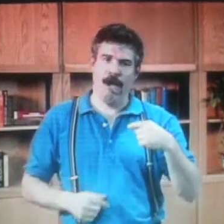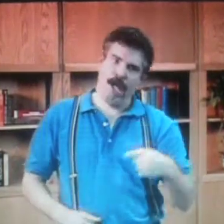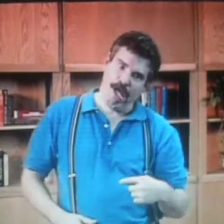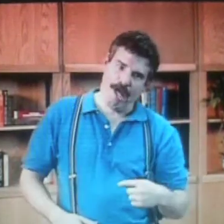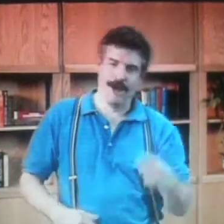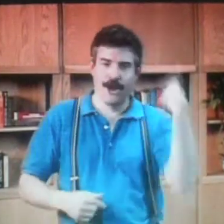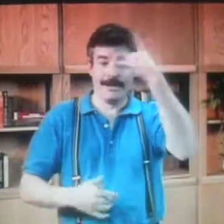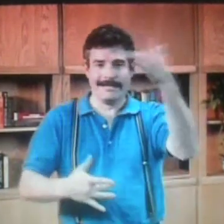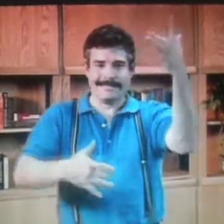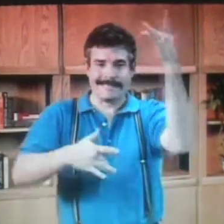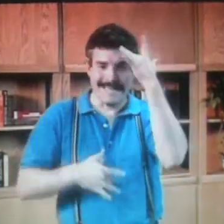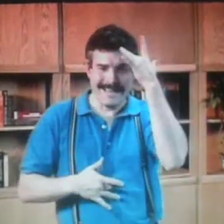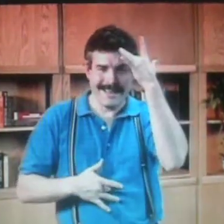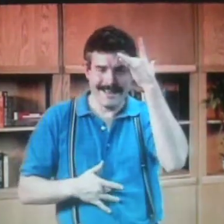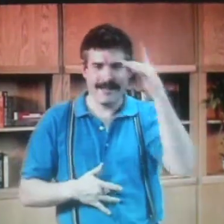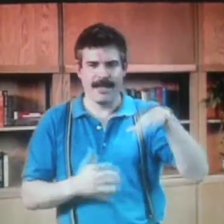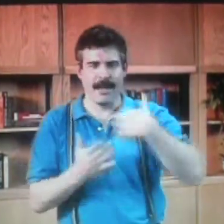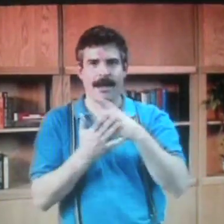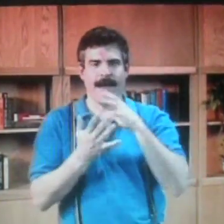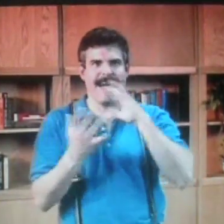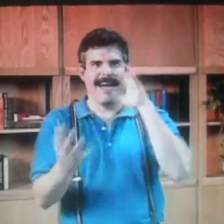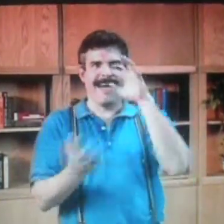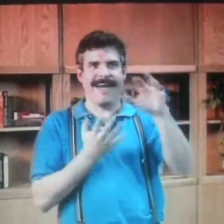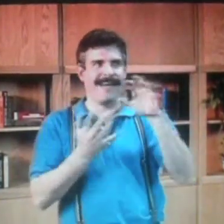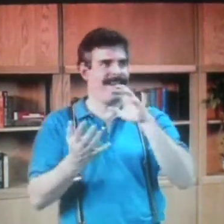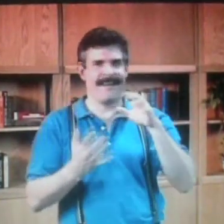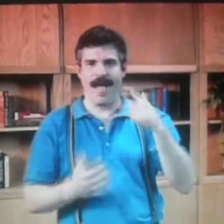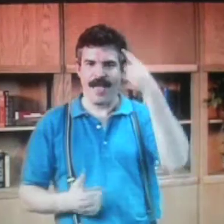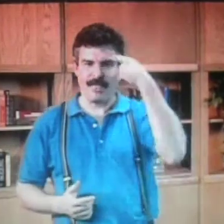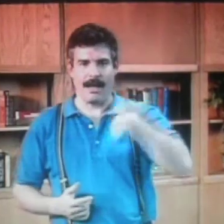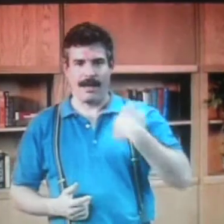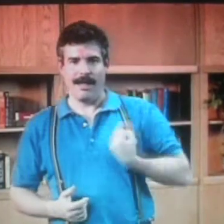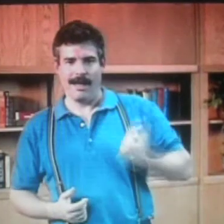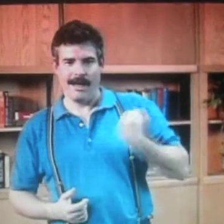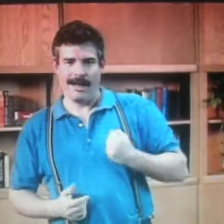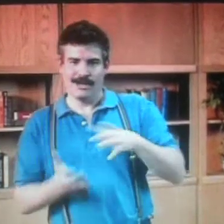with a tongue hanging out. It looked sick.